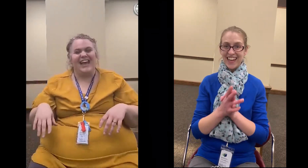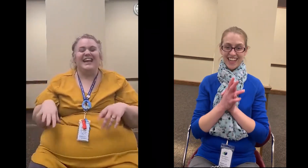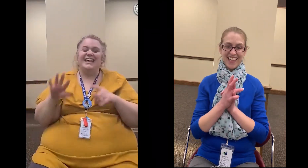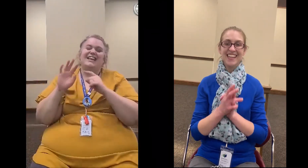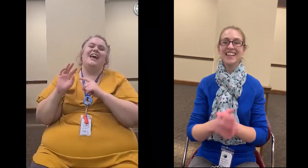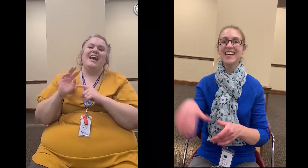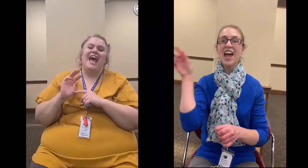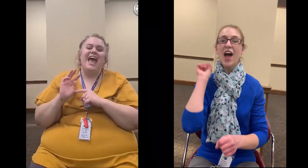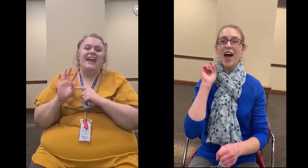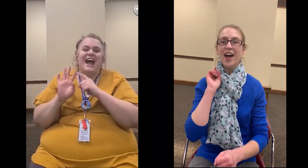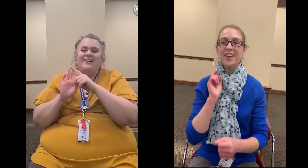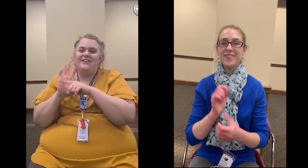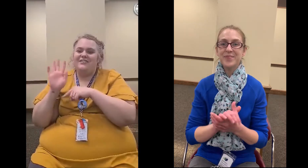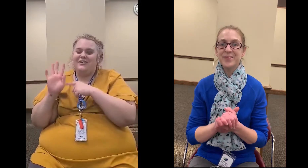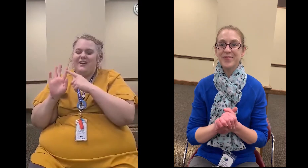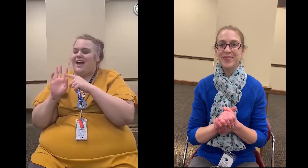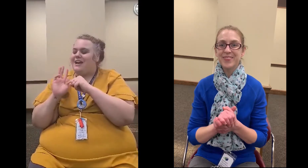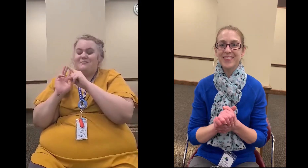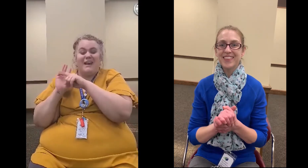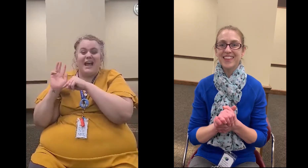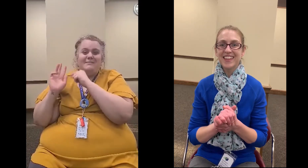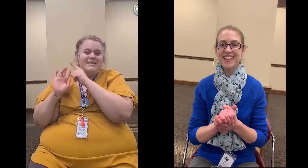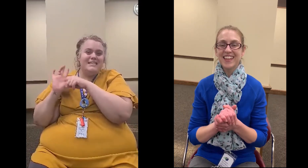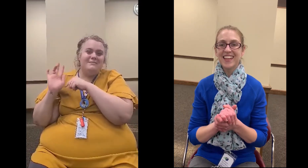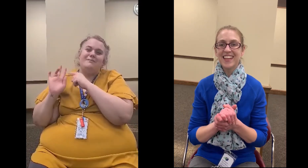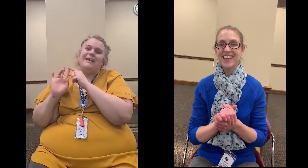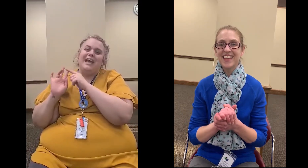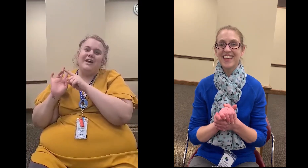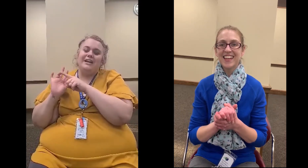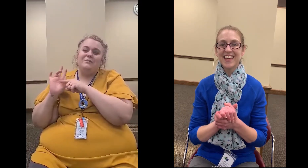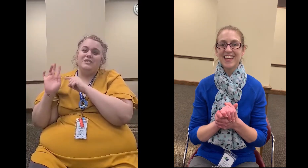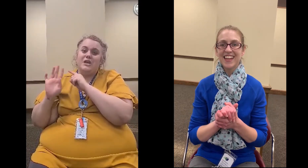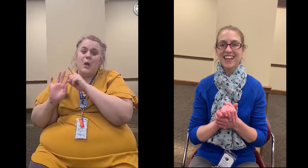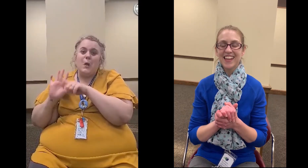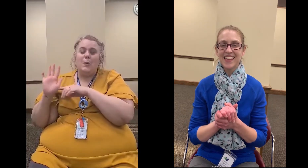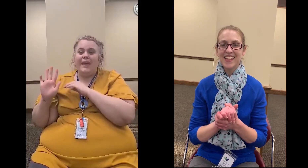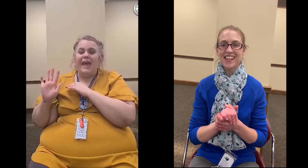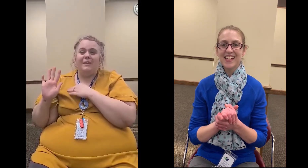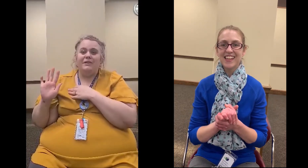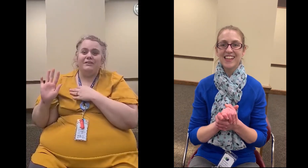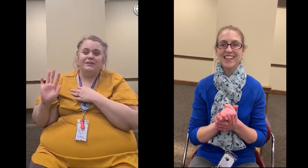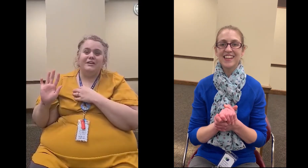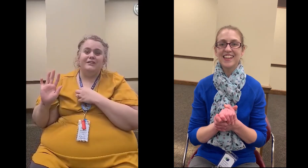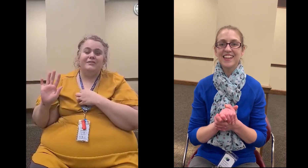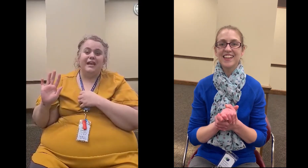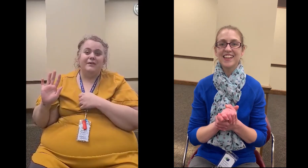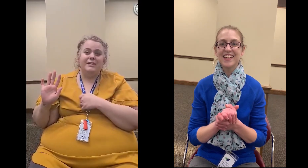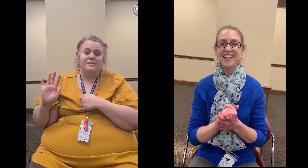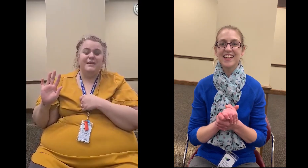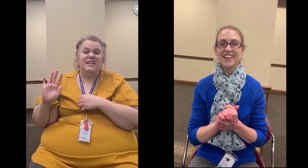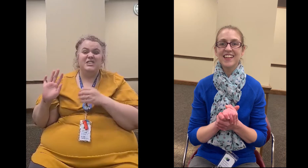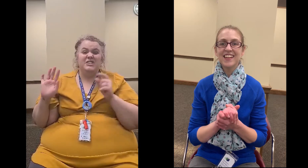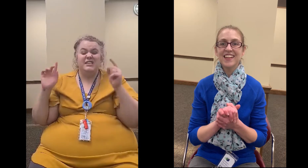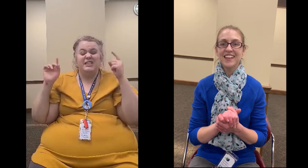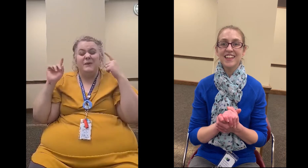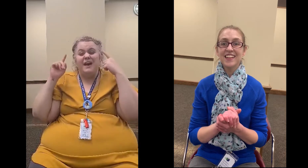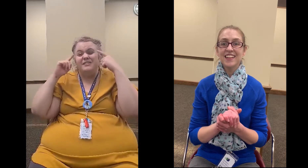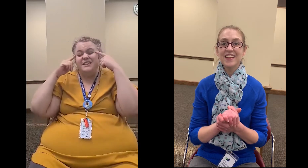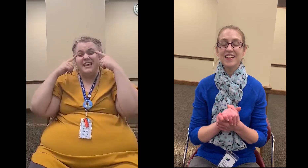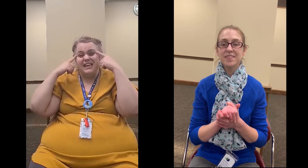and i don't know if you caught it but i messed up on my counting which is okay when you're learning a new language because you're you have to think